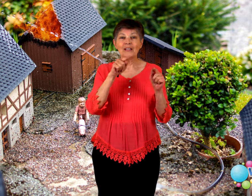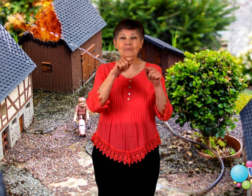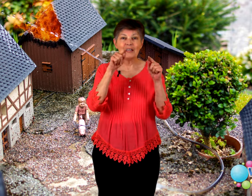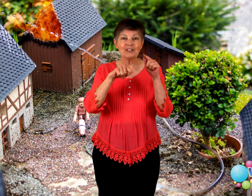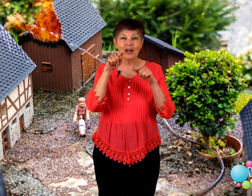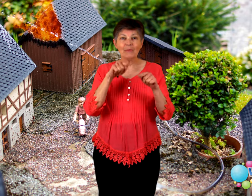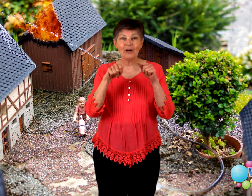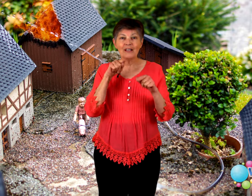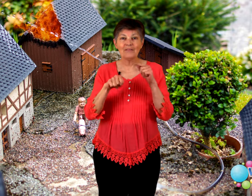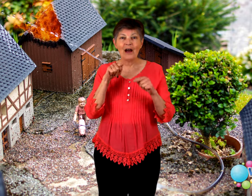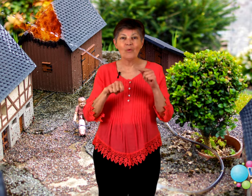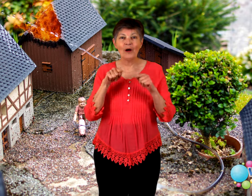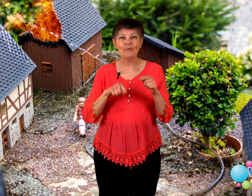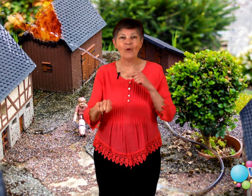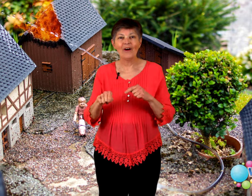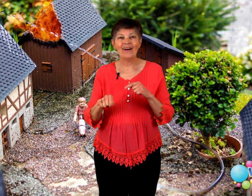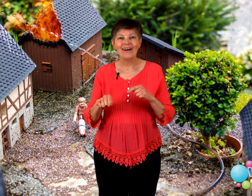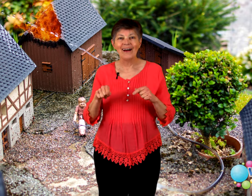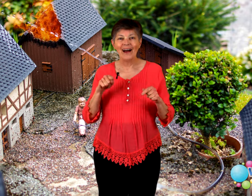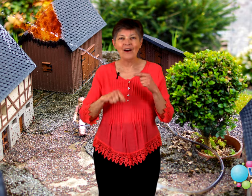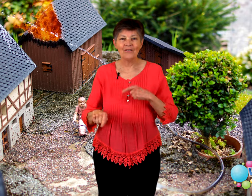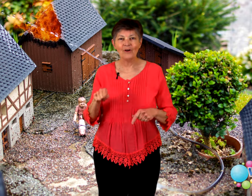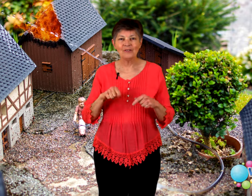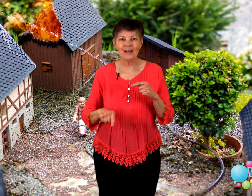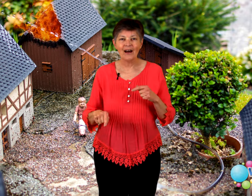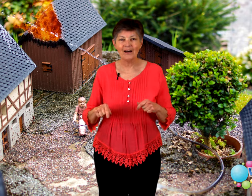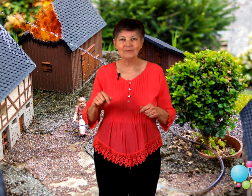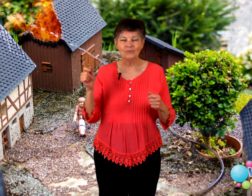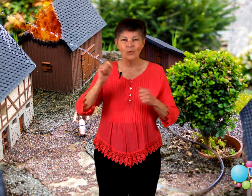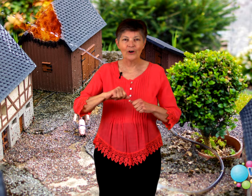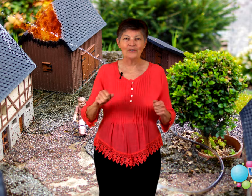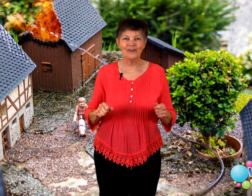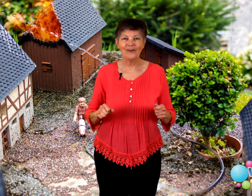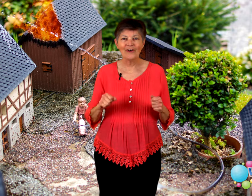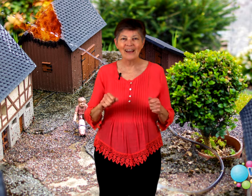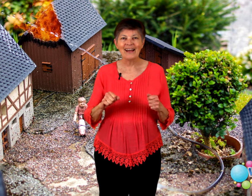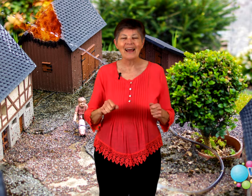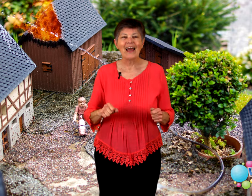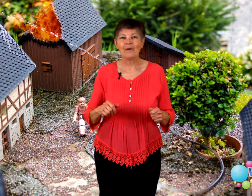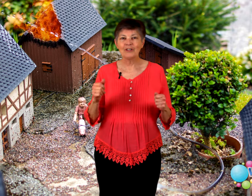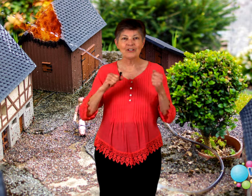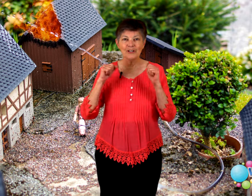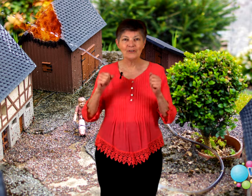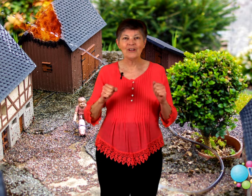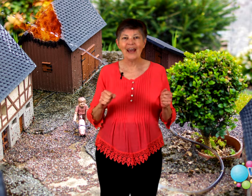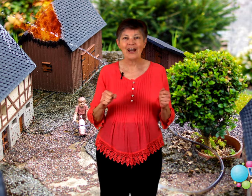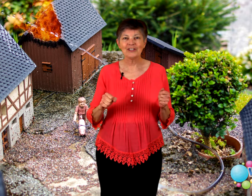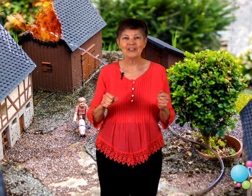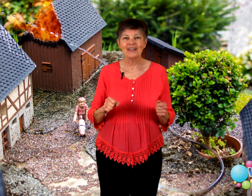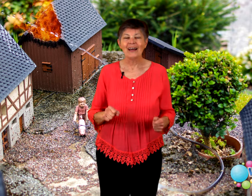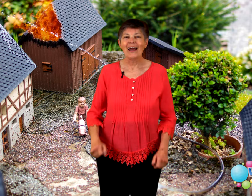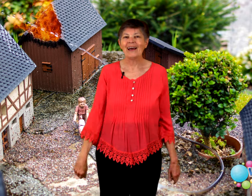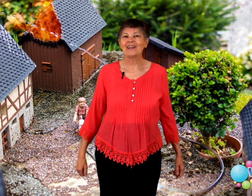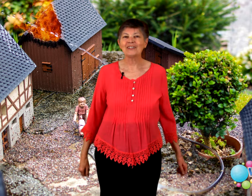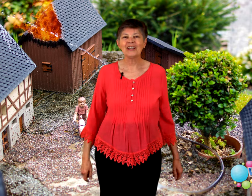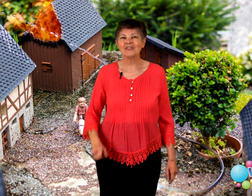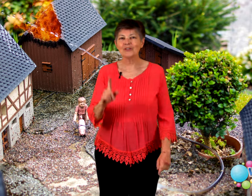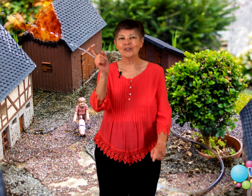each time we're going to leave out one more of those words, alright? And we're just going to do the action, and it's just